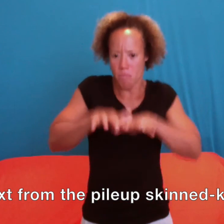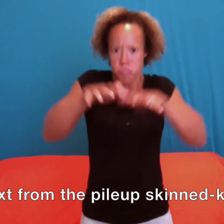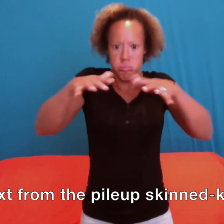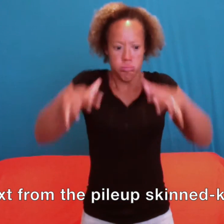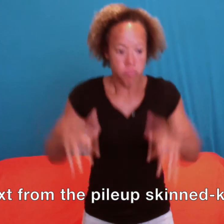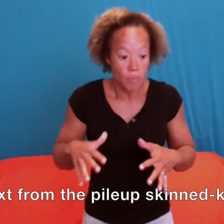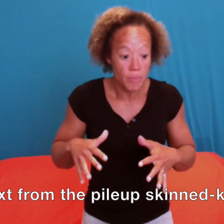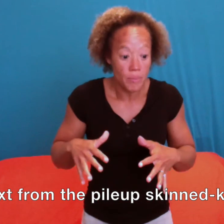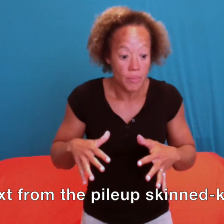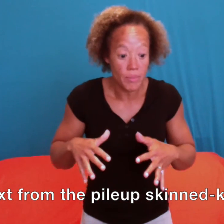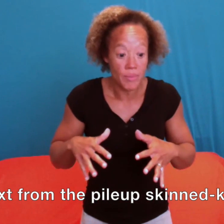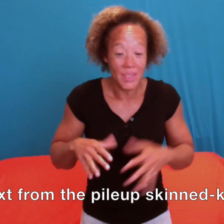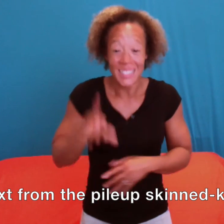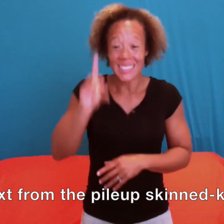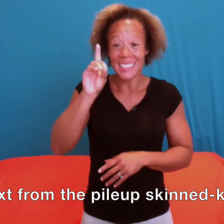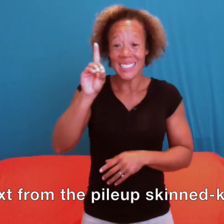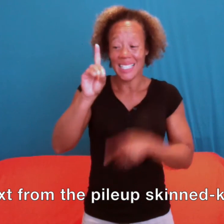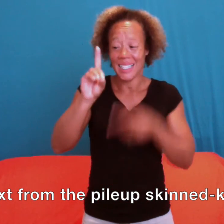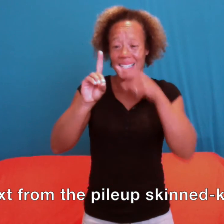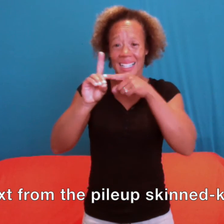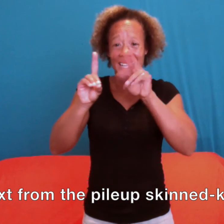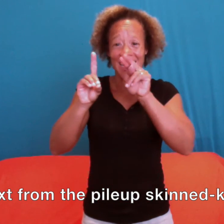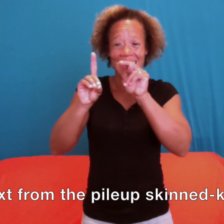pileup Skin Knee D